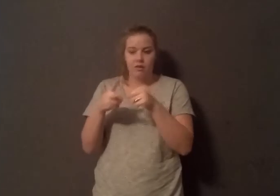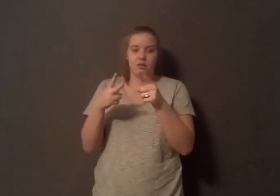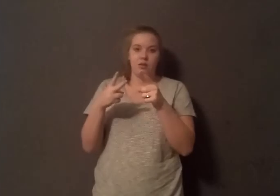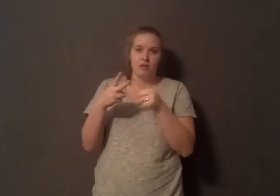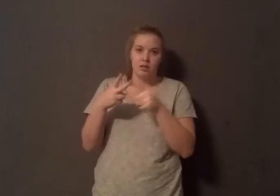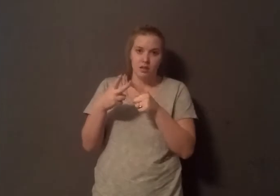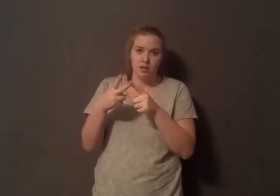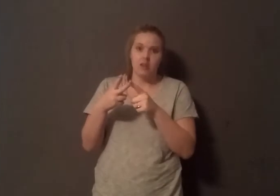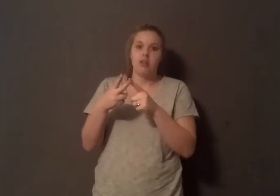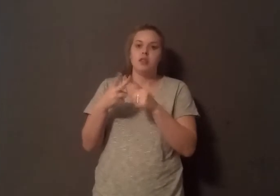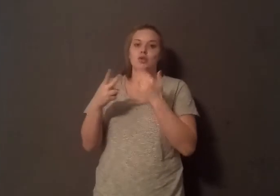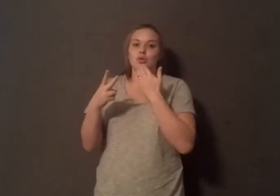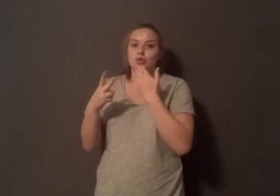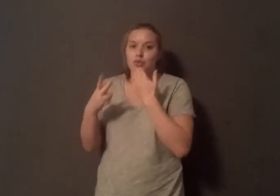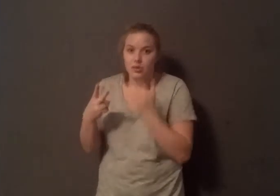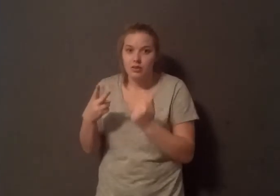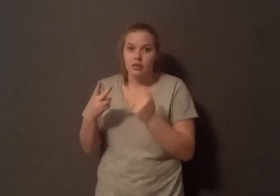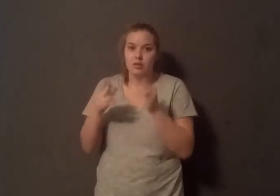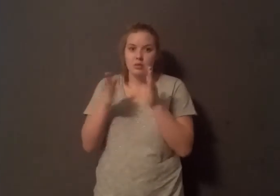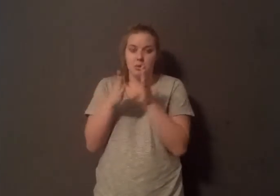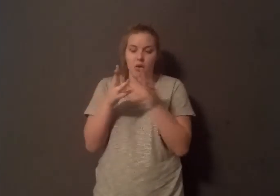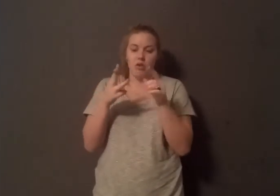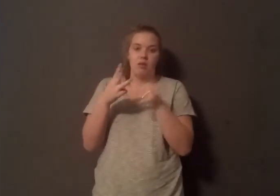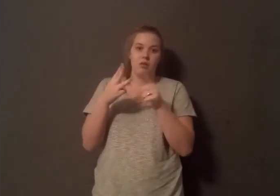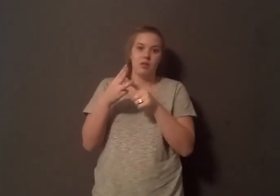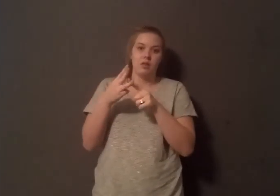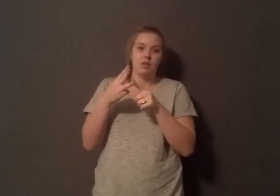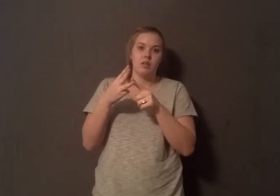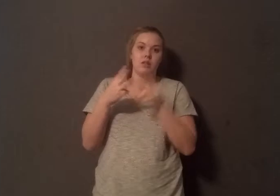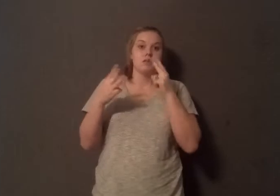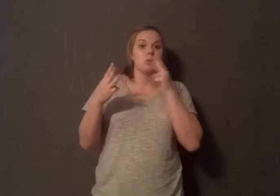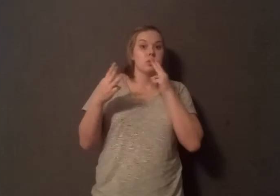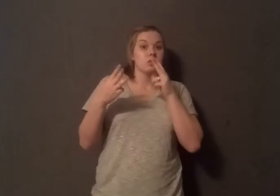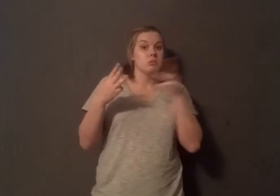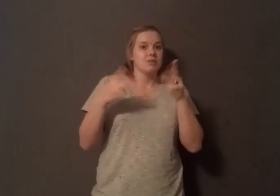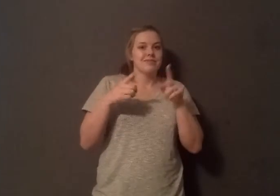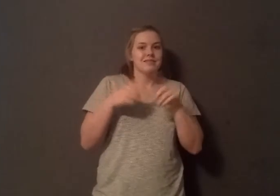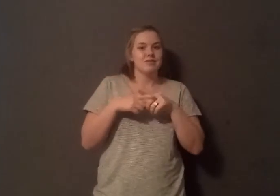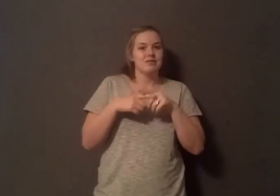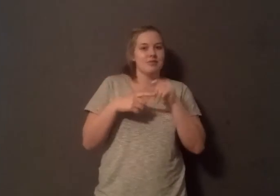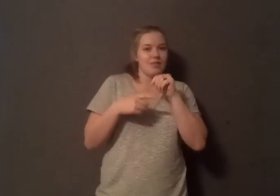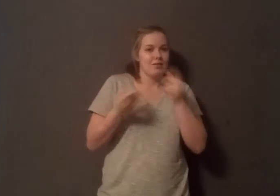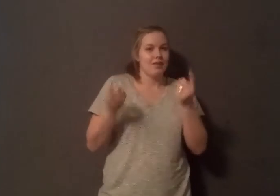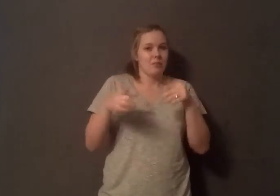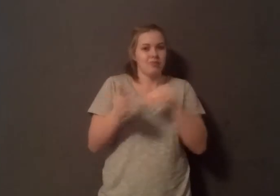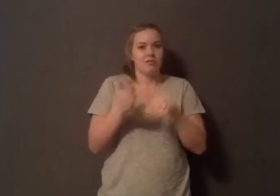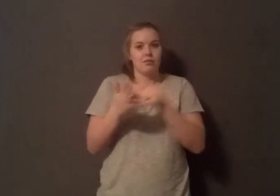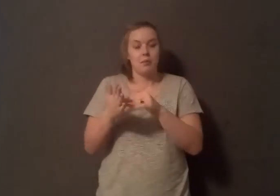big, but the good news is that most people have quit or never did smoke. The problem with animal-based diet, its contribution to heart disease is huge, and